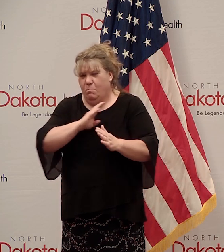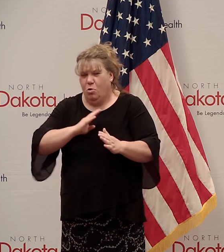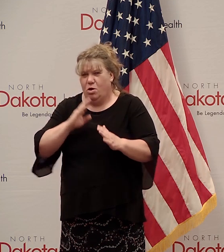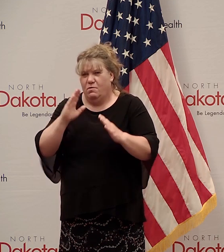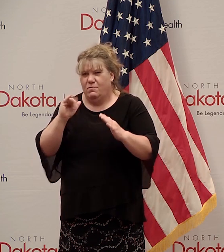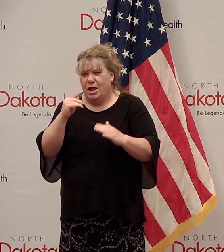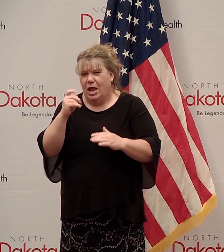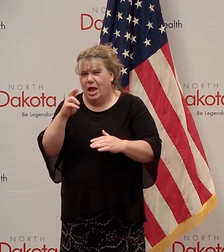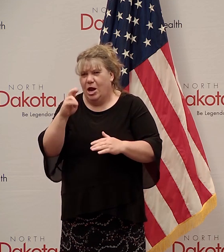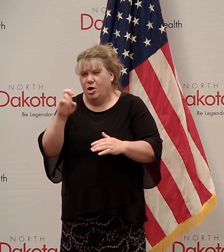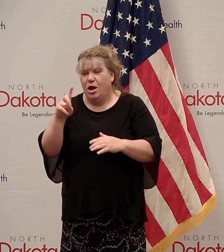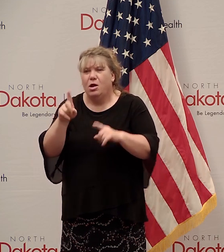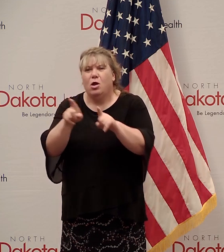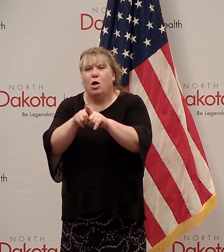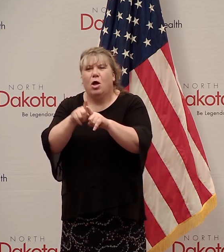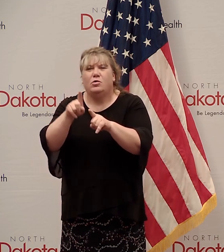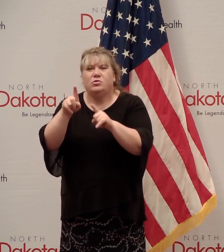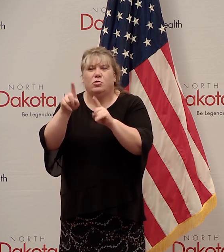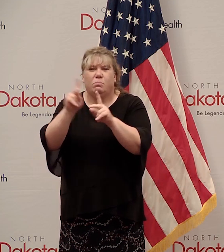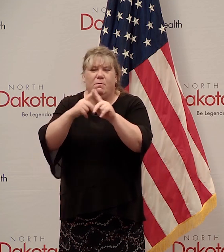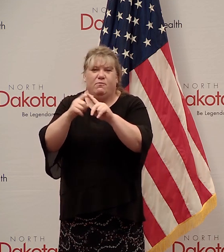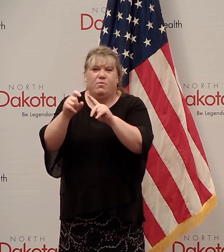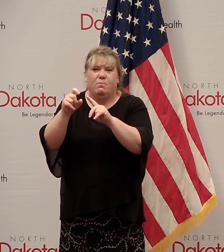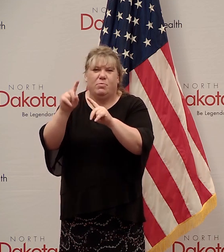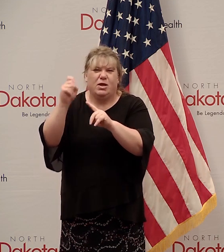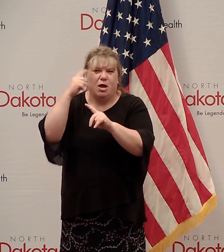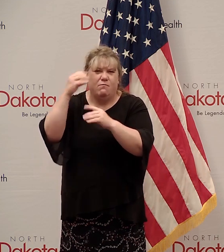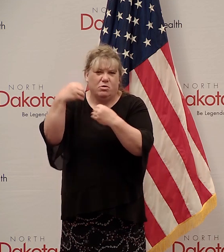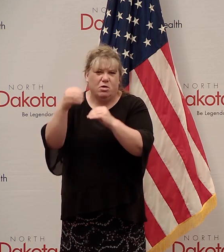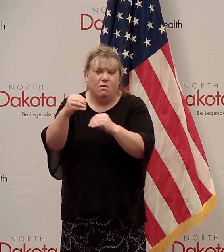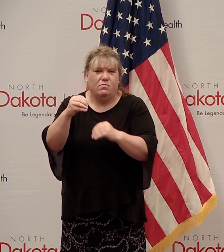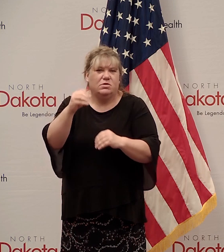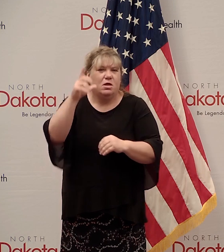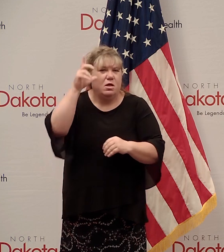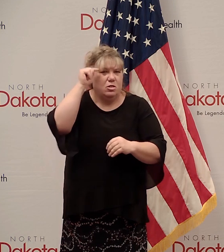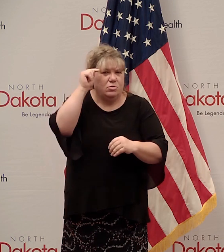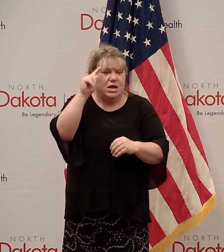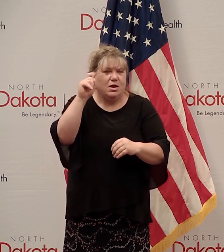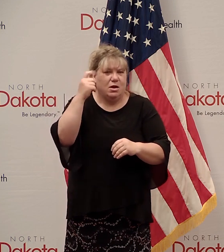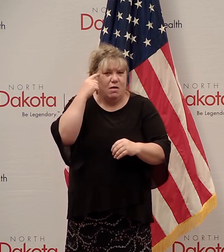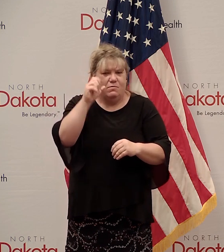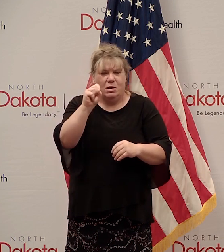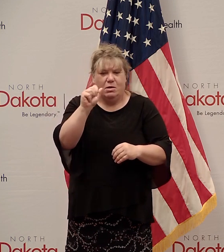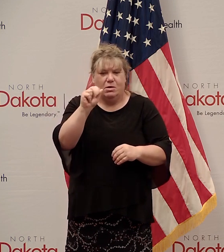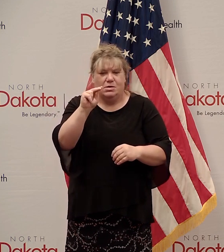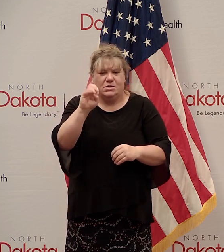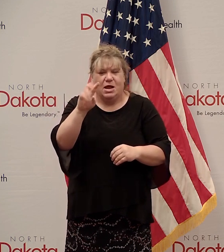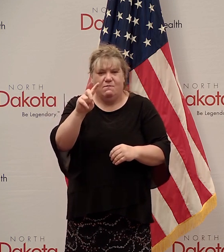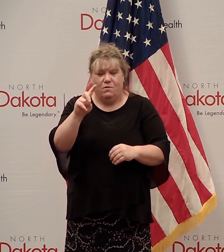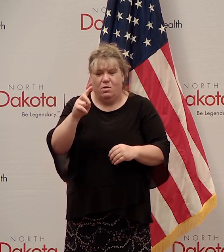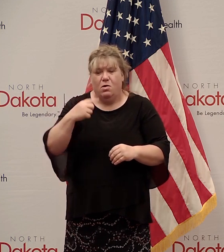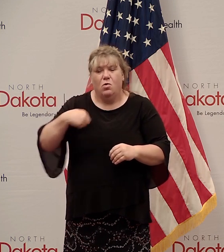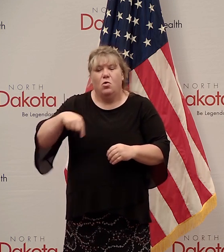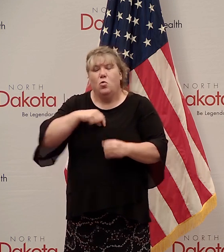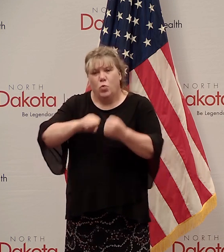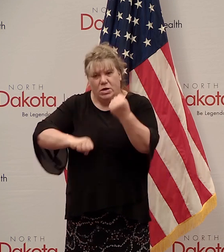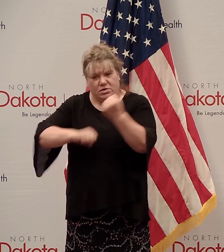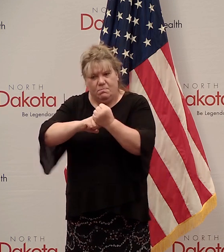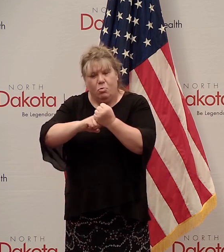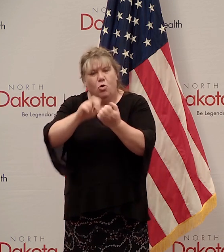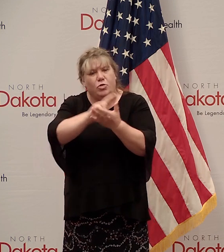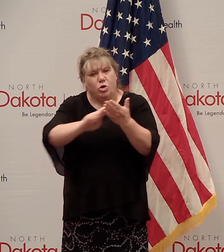night, along with some folks from the governor's office and Lieutenant Governor Brent Sanford. And we're in full support of their decision.